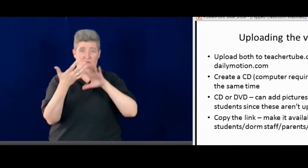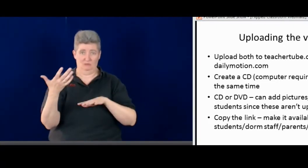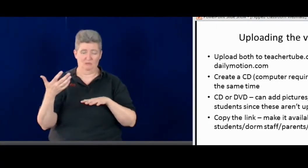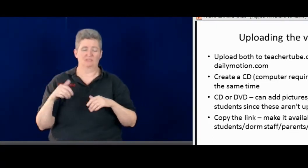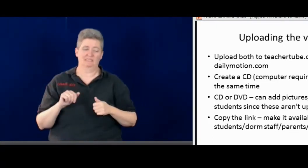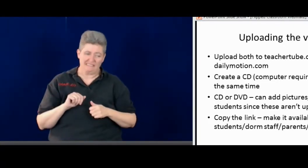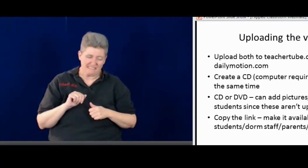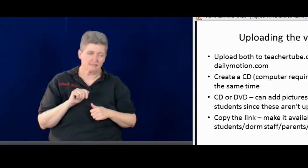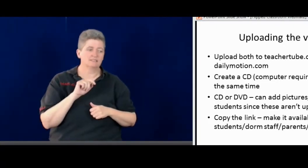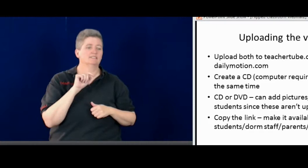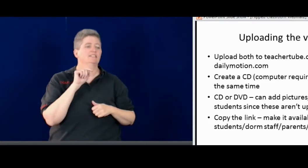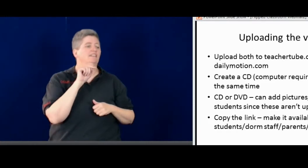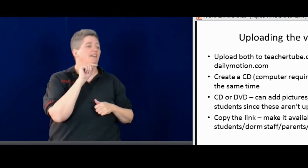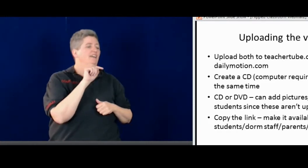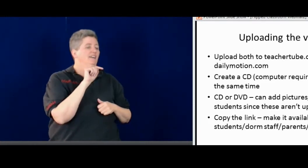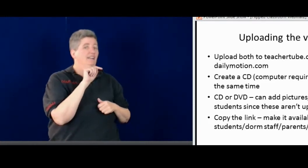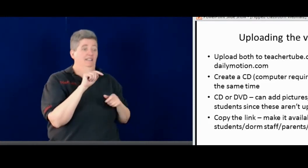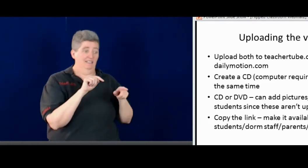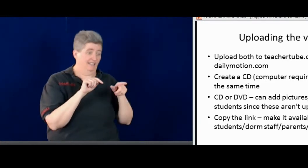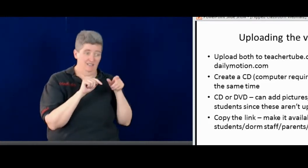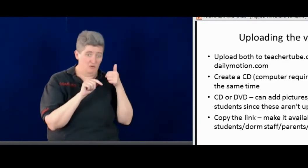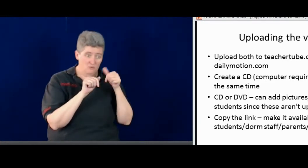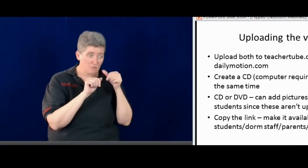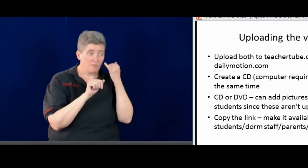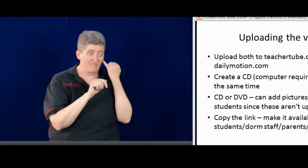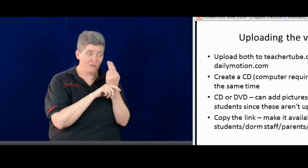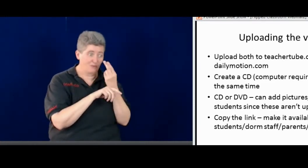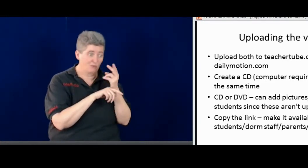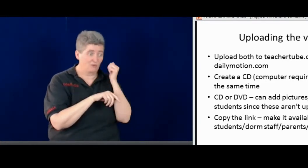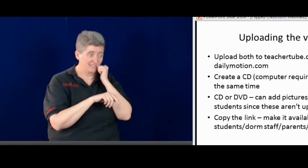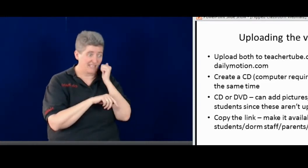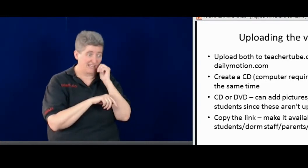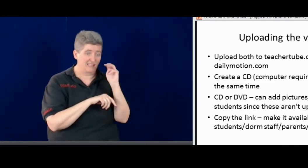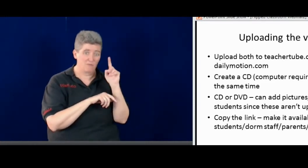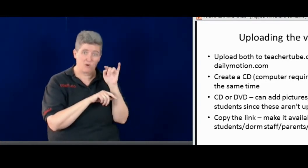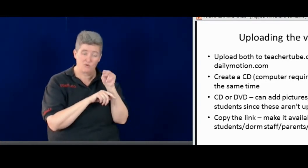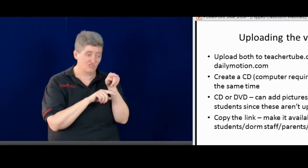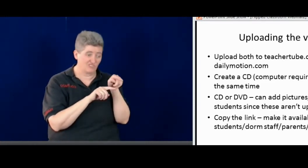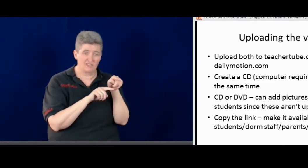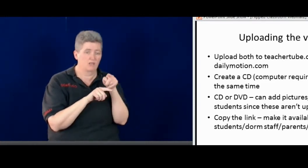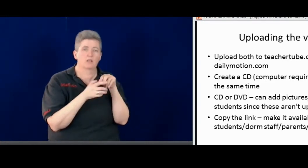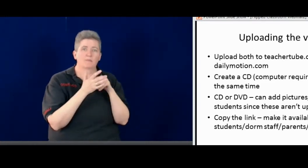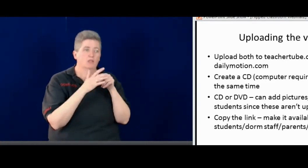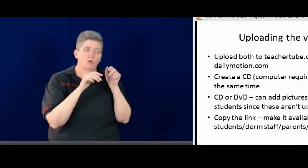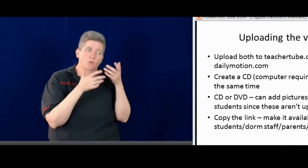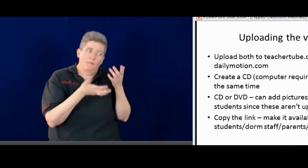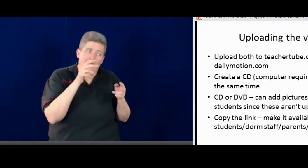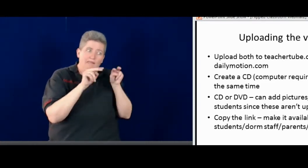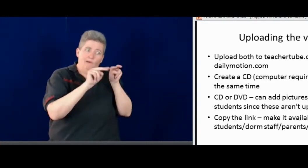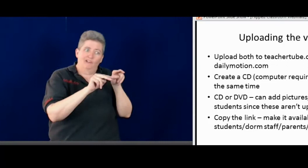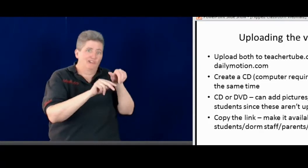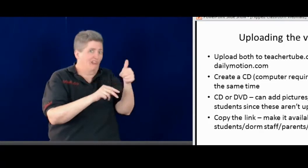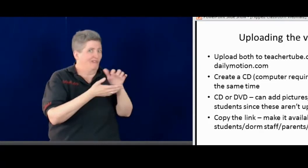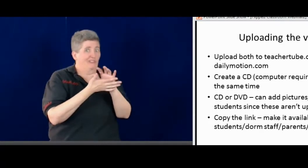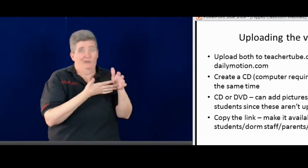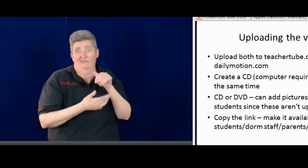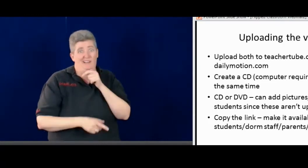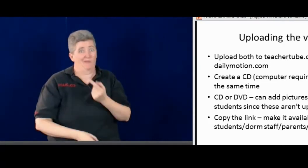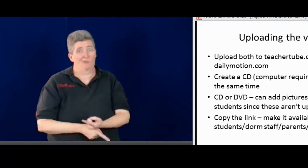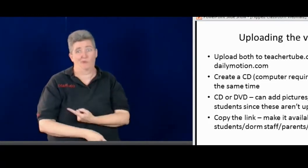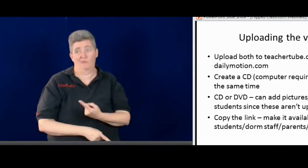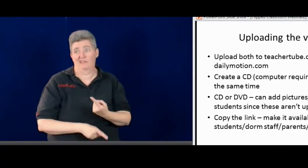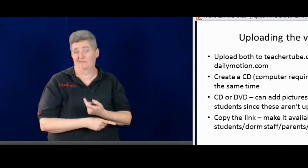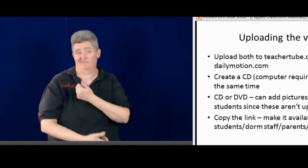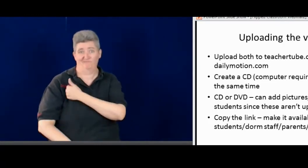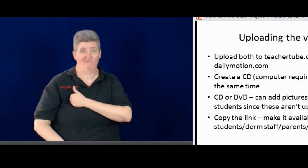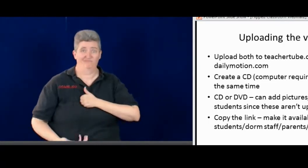So just be cautious. You know, I tell my students just to be cautious. Because remember, if you use Dailymotion to view the video, you